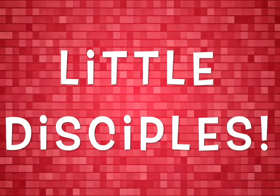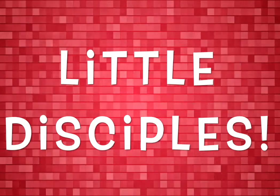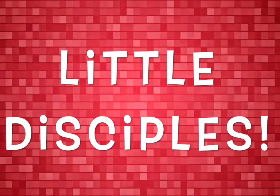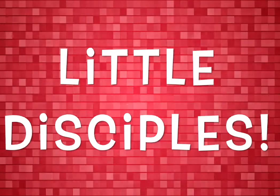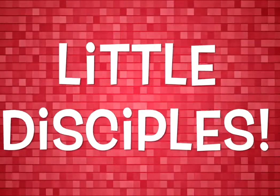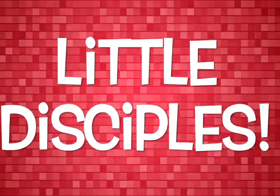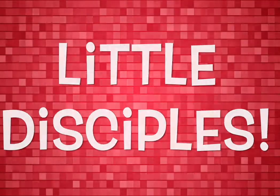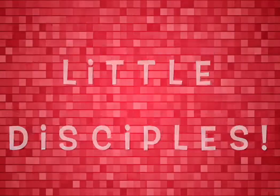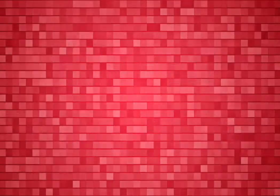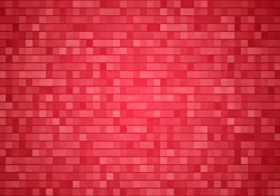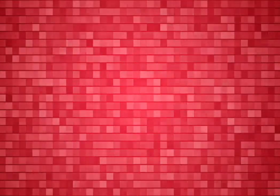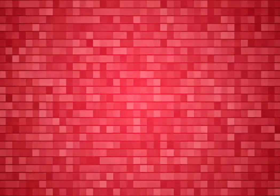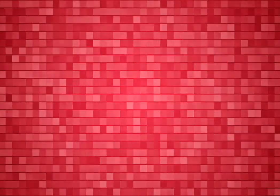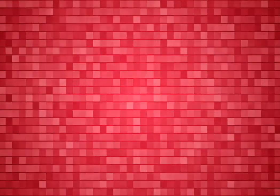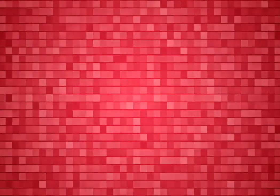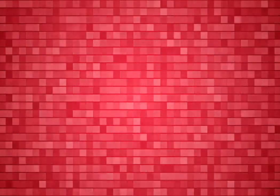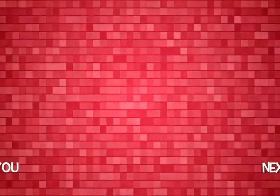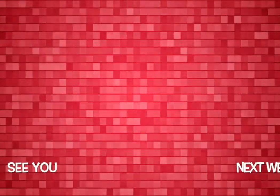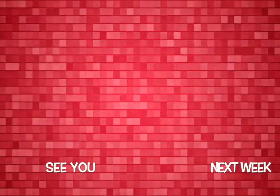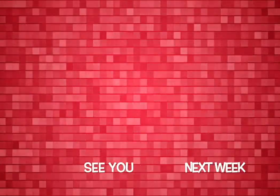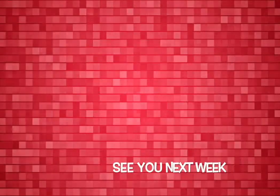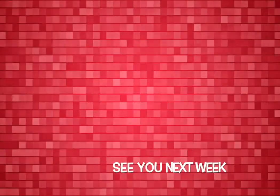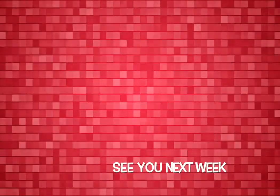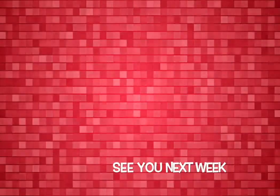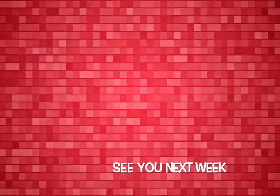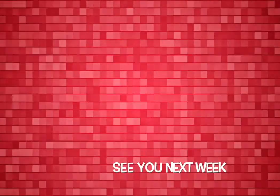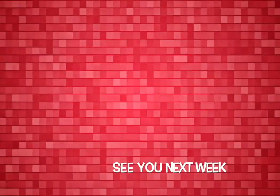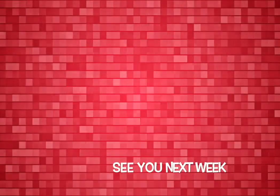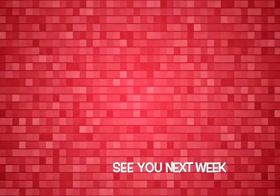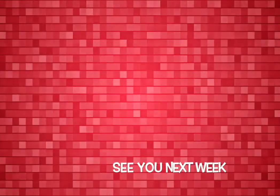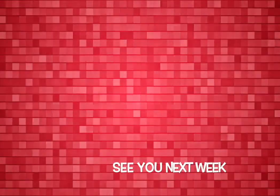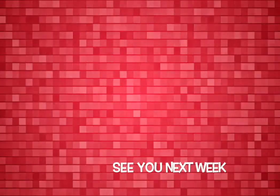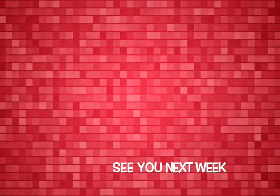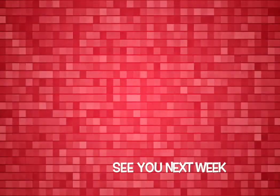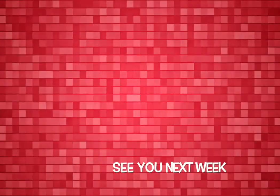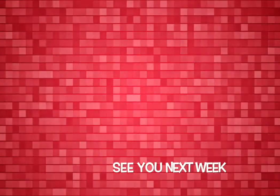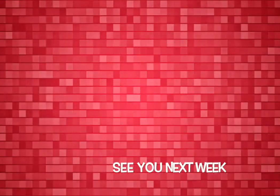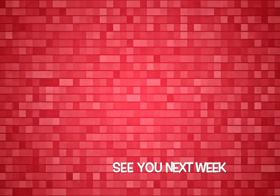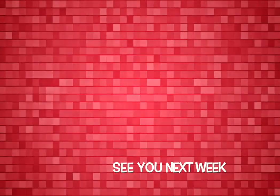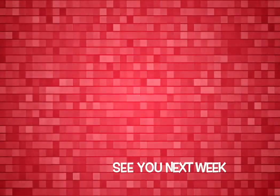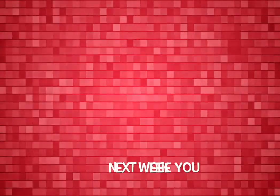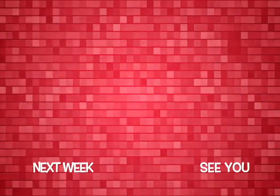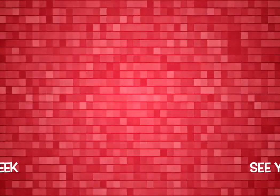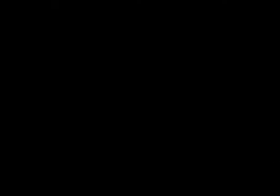quack see